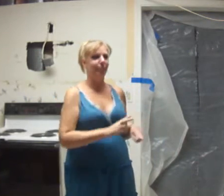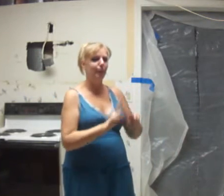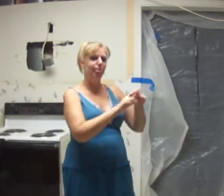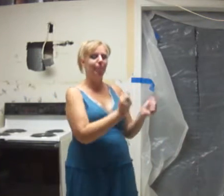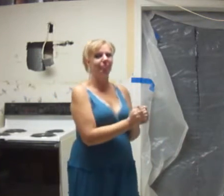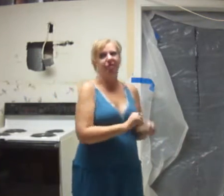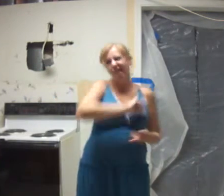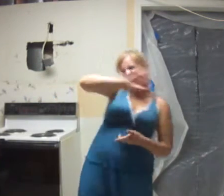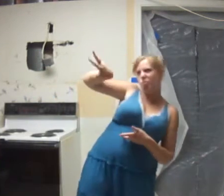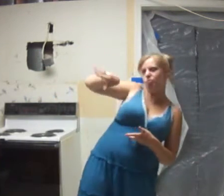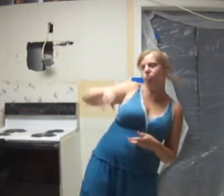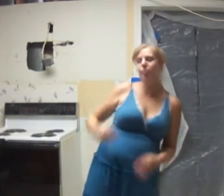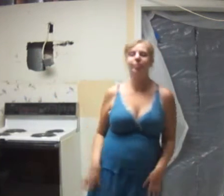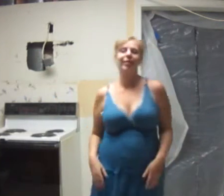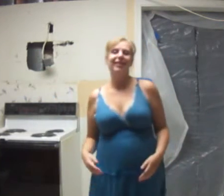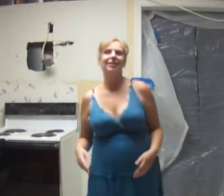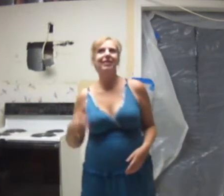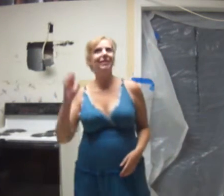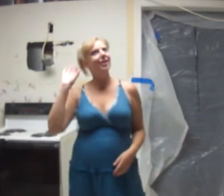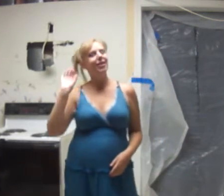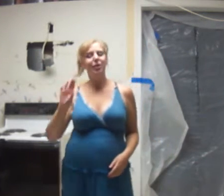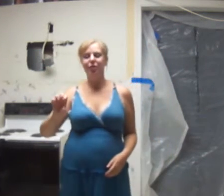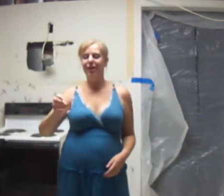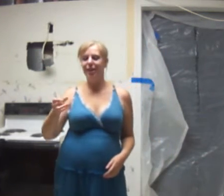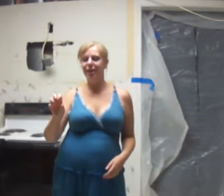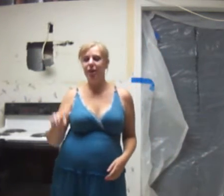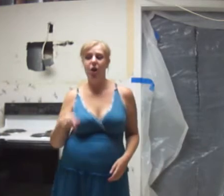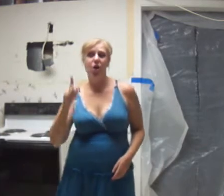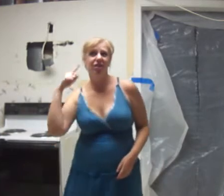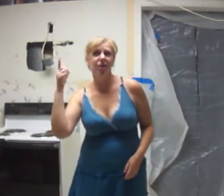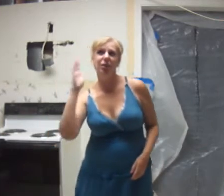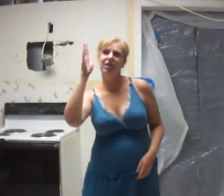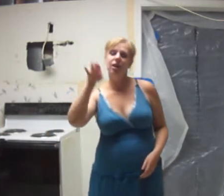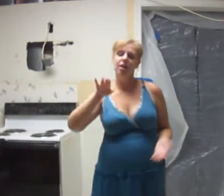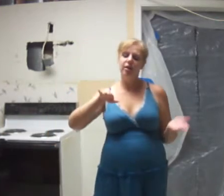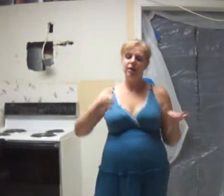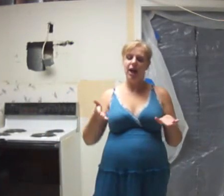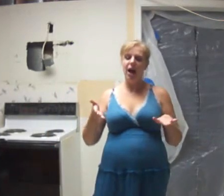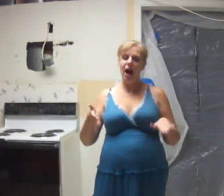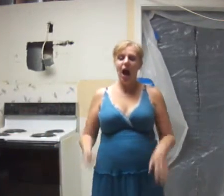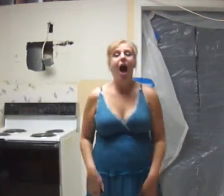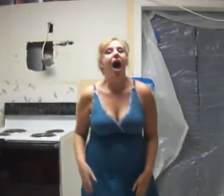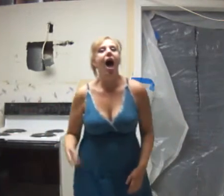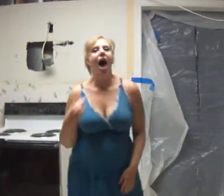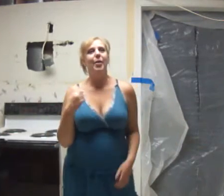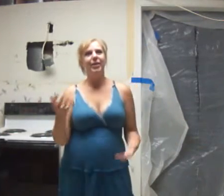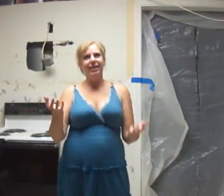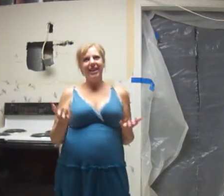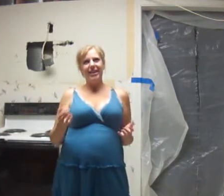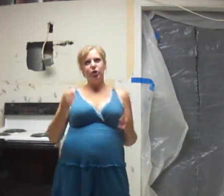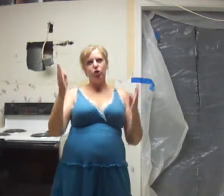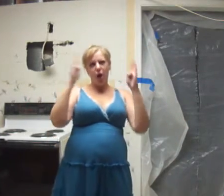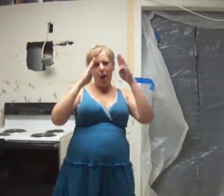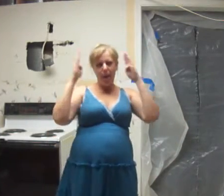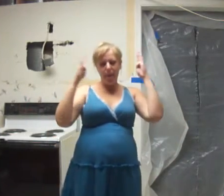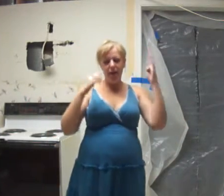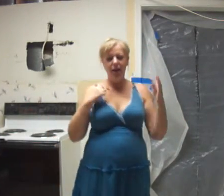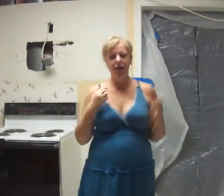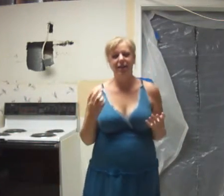At I know how it is. Black is on the radio and somebody's going to die. I'm going to get in trouble, I'm going to